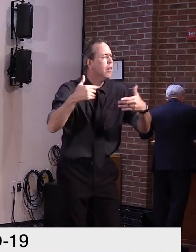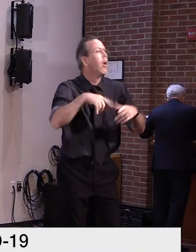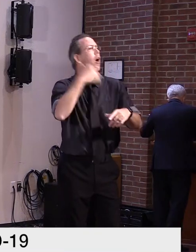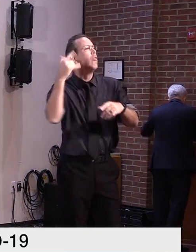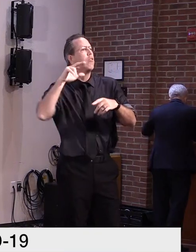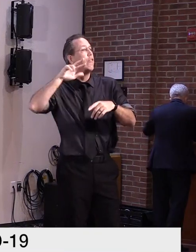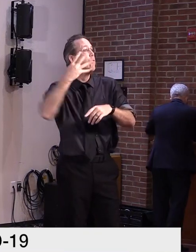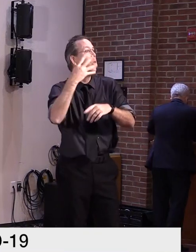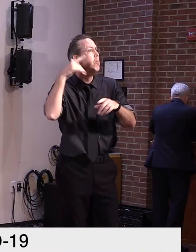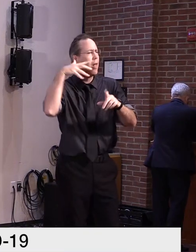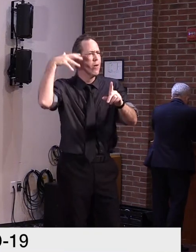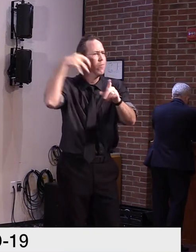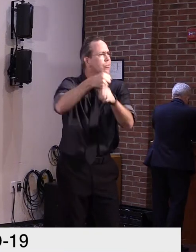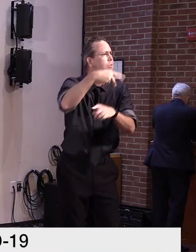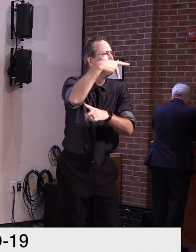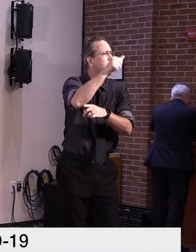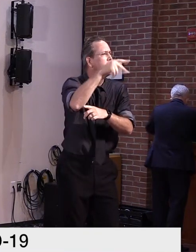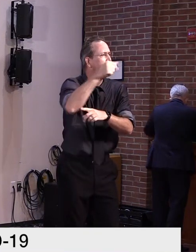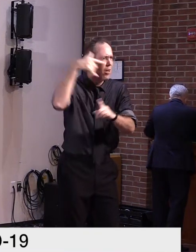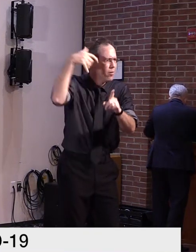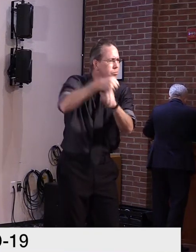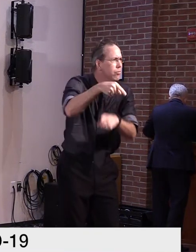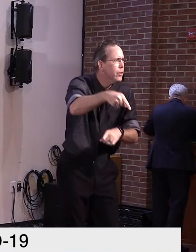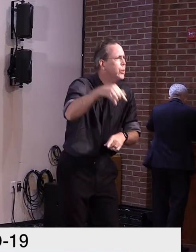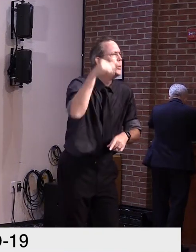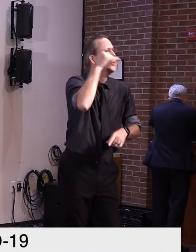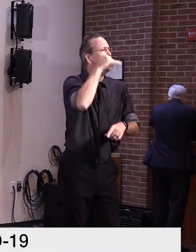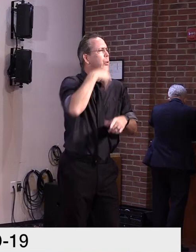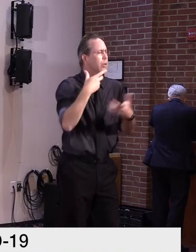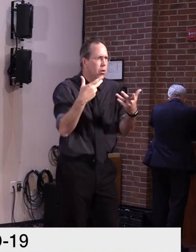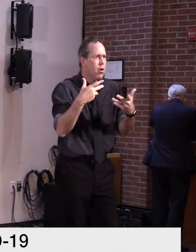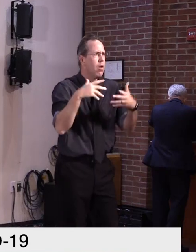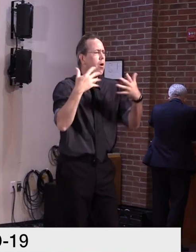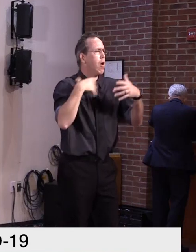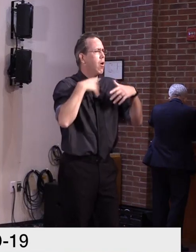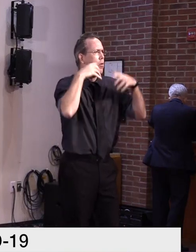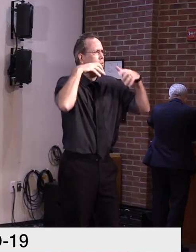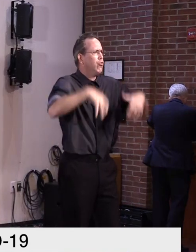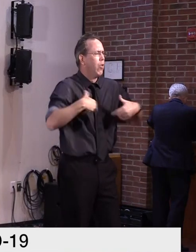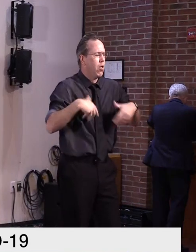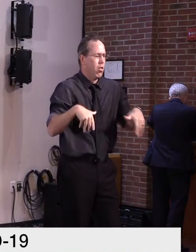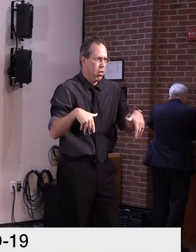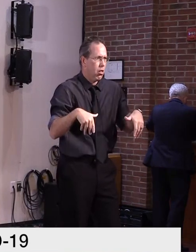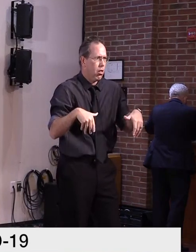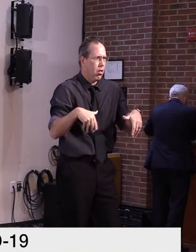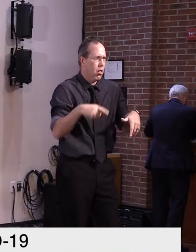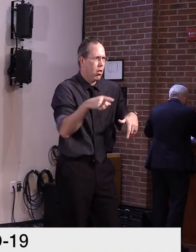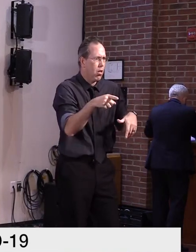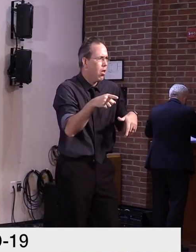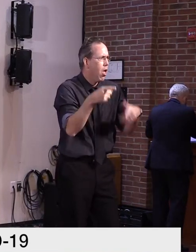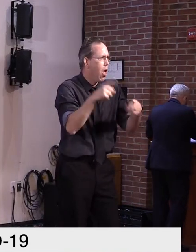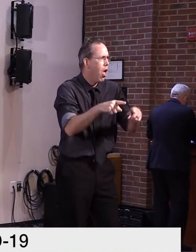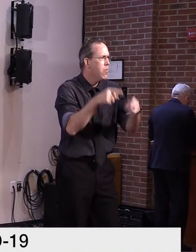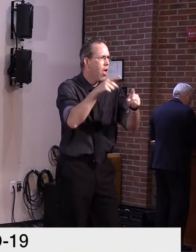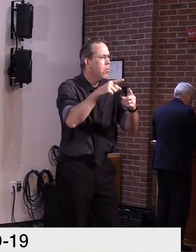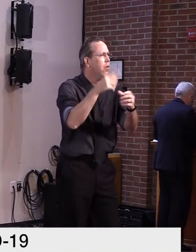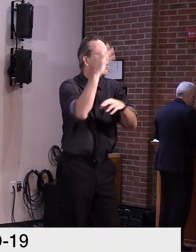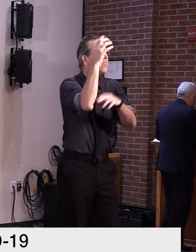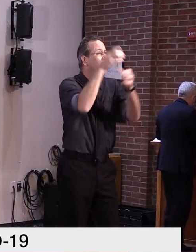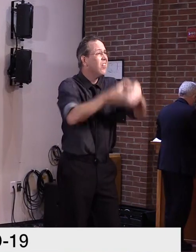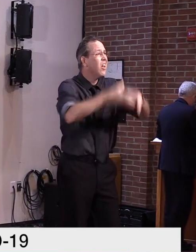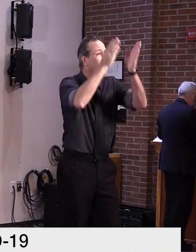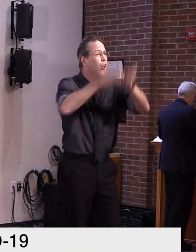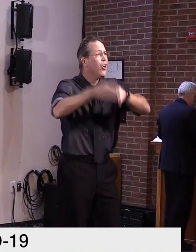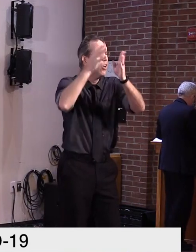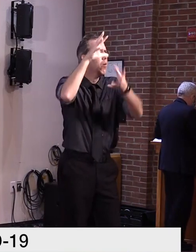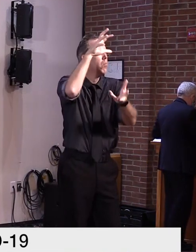doors came down and sat in disbelief, seeing the images of smoke rising from New York City, we